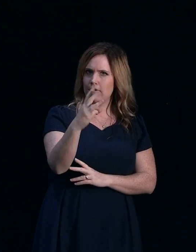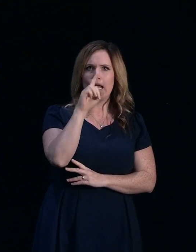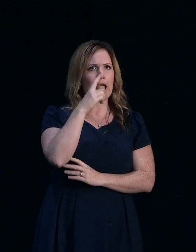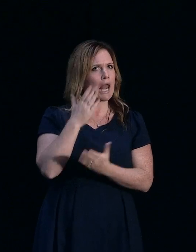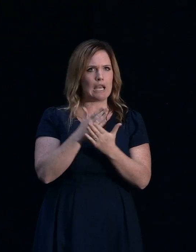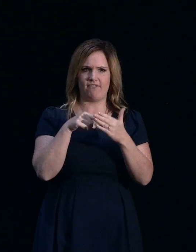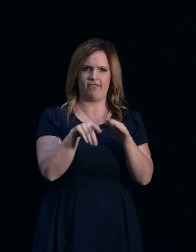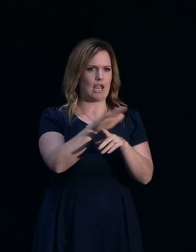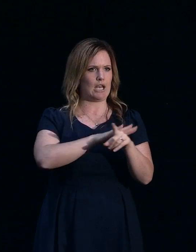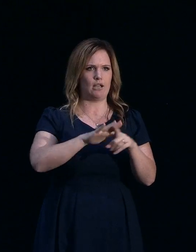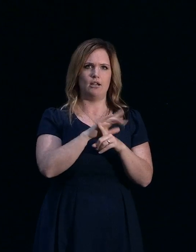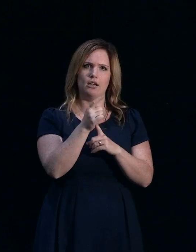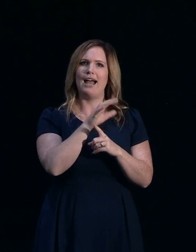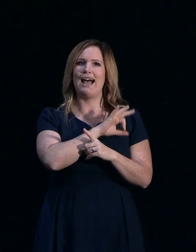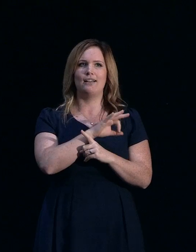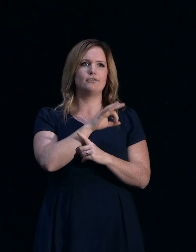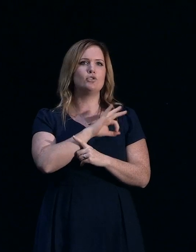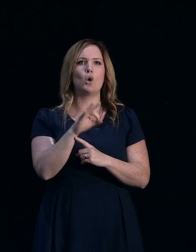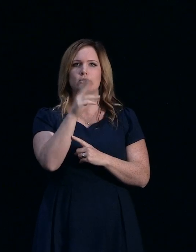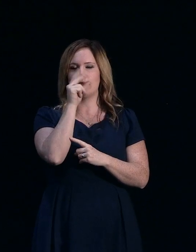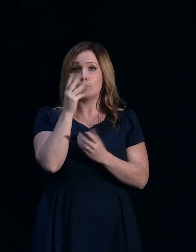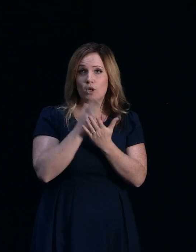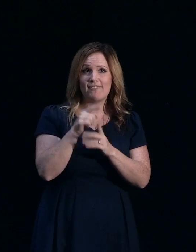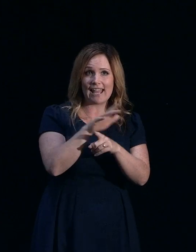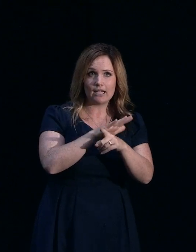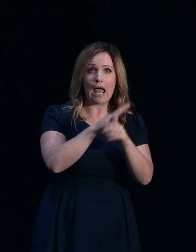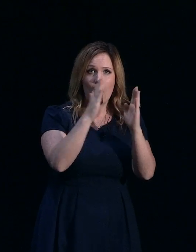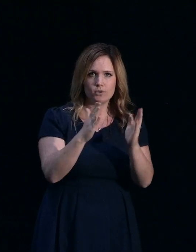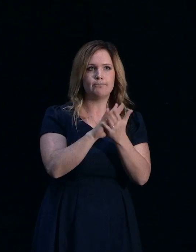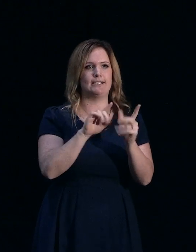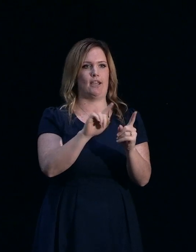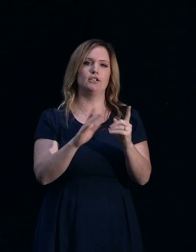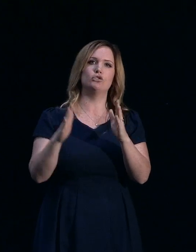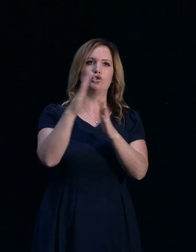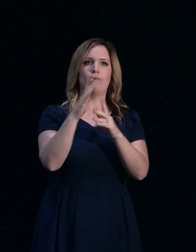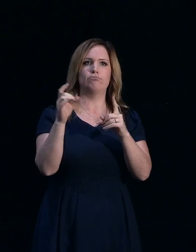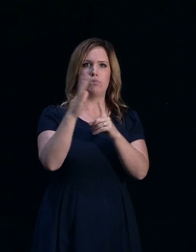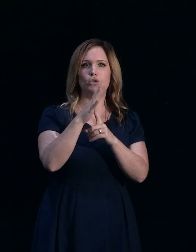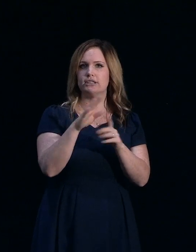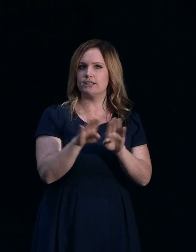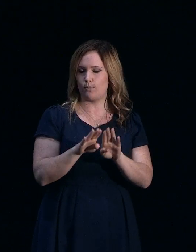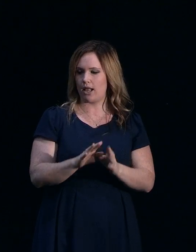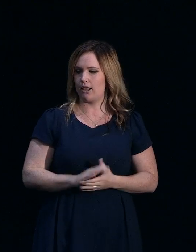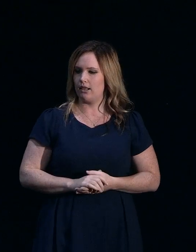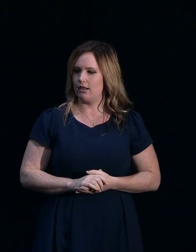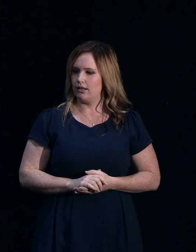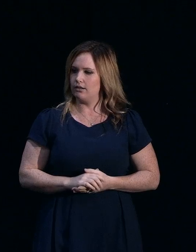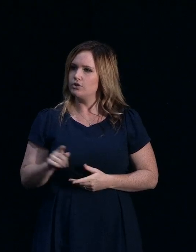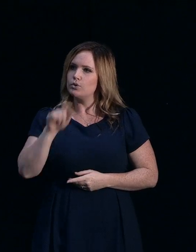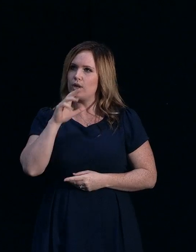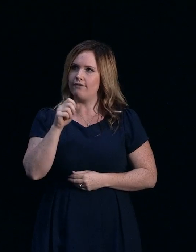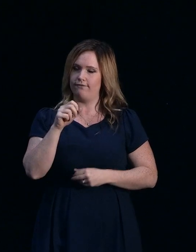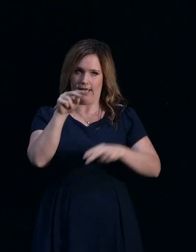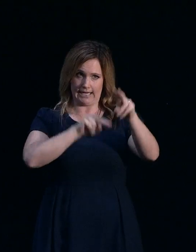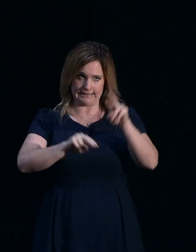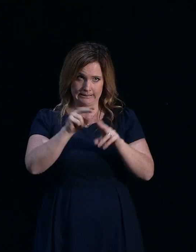and uninhabitable was a top priority for most insurers. So the process that all insurers will go through is that you'll have an assessment right at the very